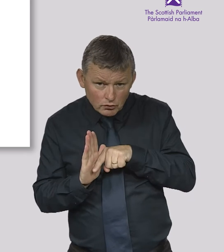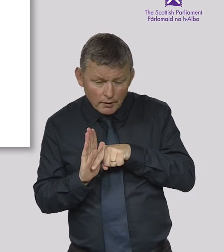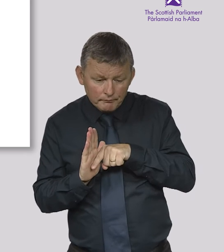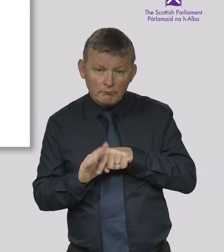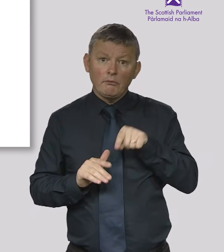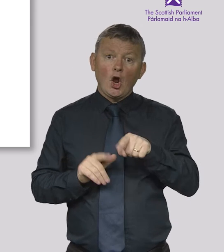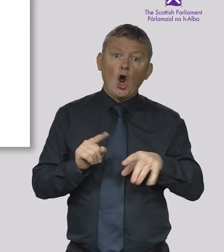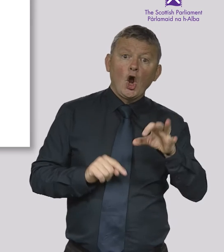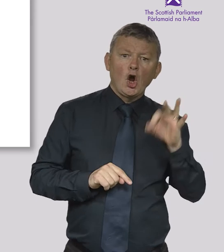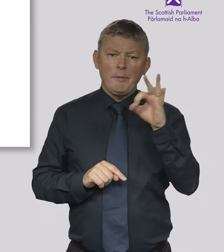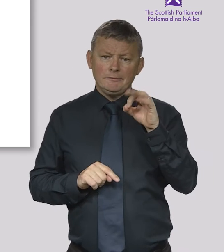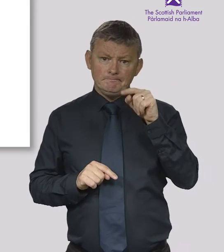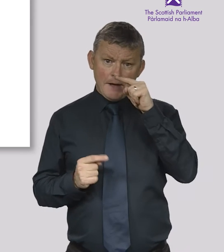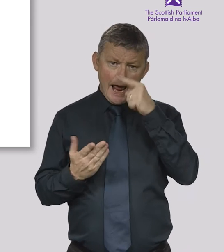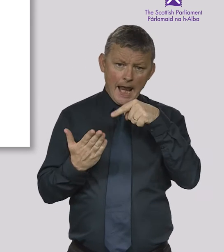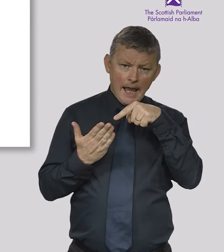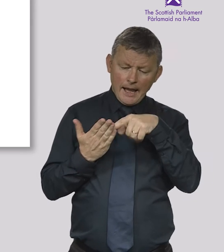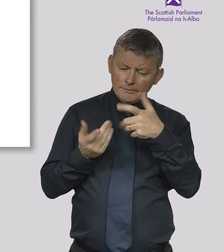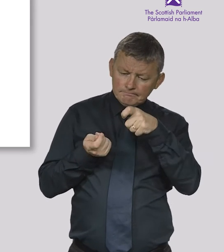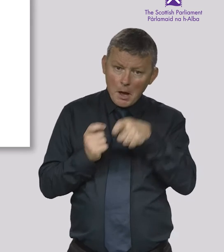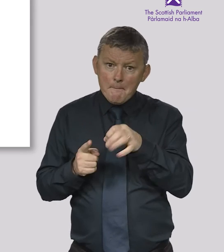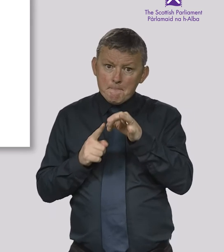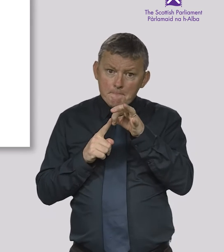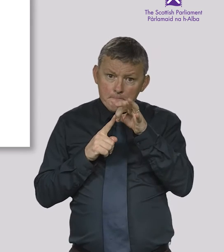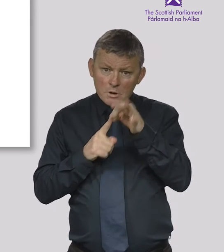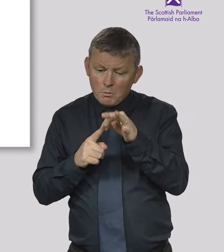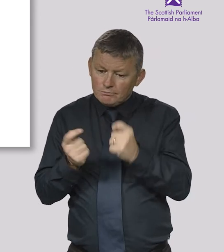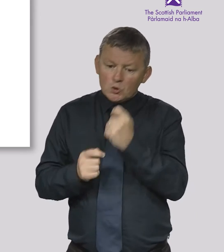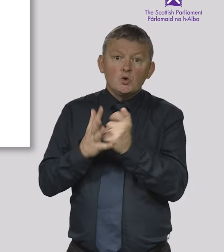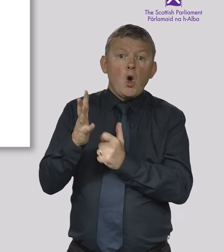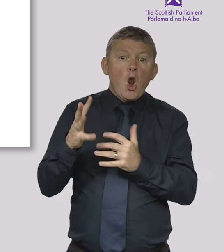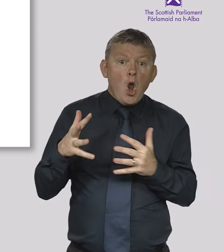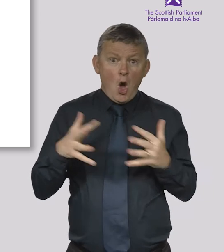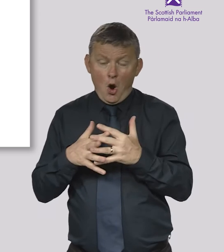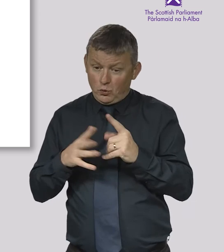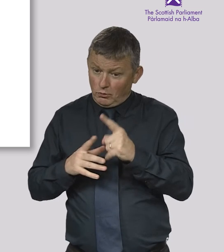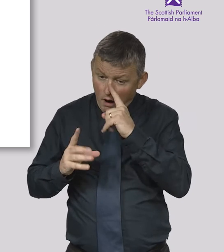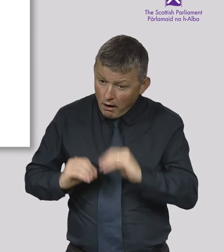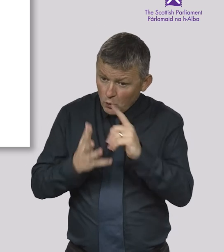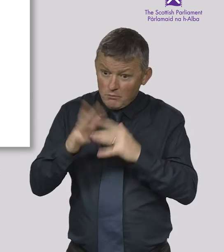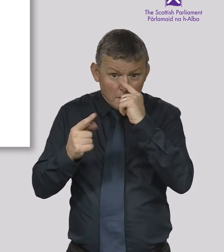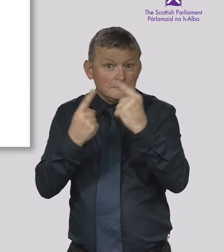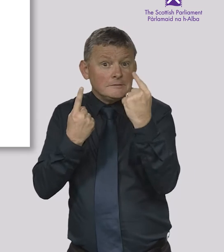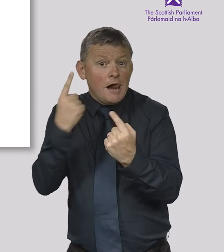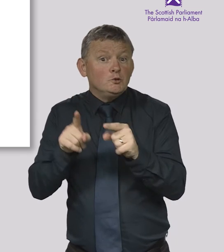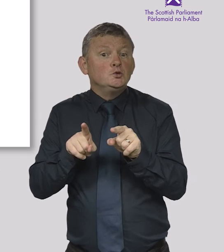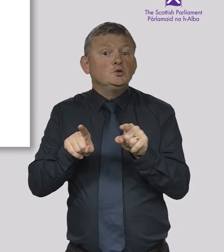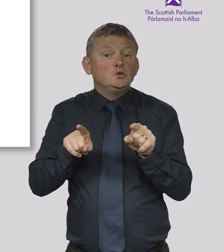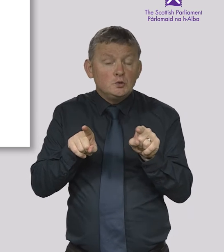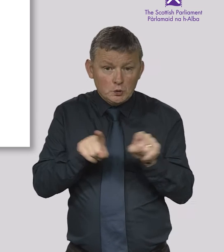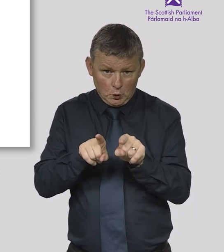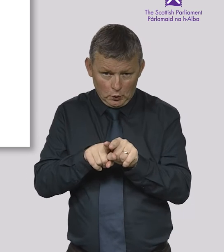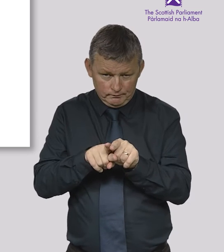Legislation Committees can consider and amend proposals for new laws. They can also propose new laws